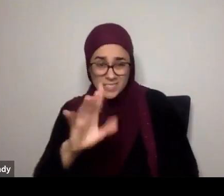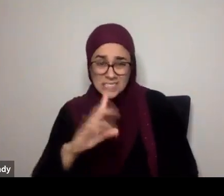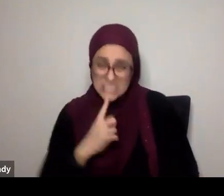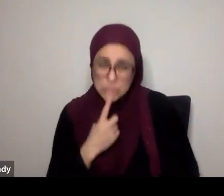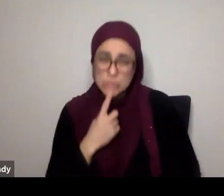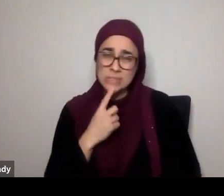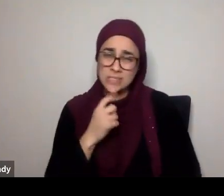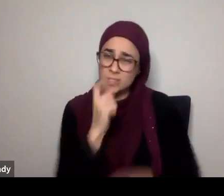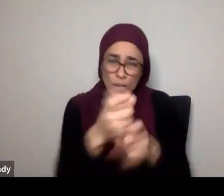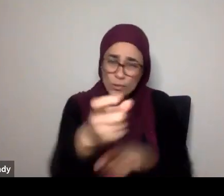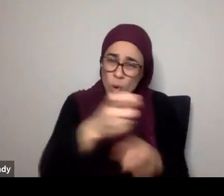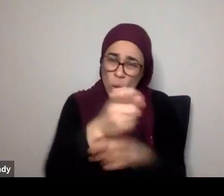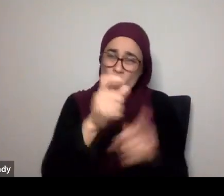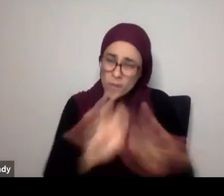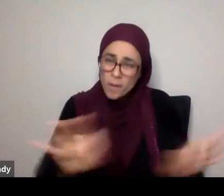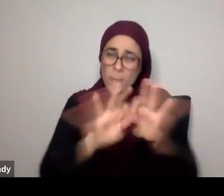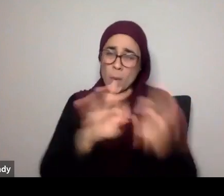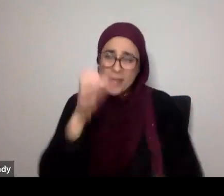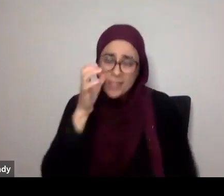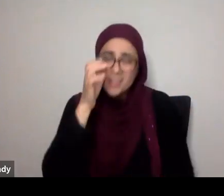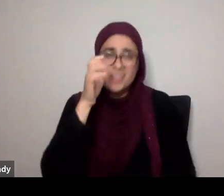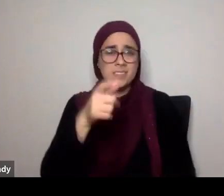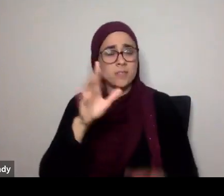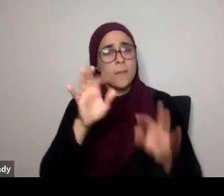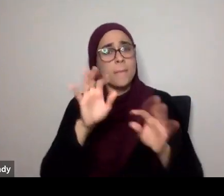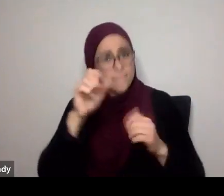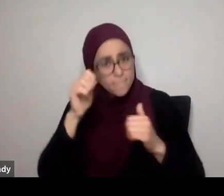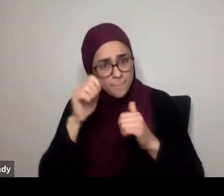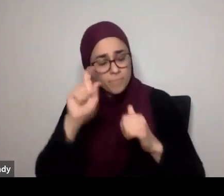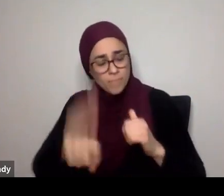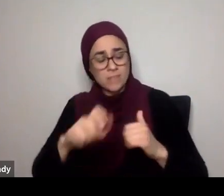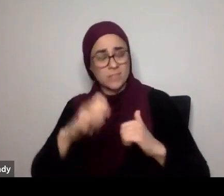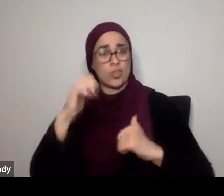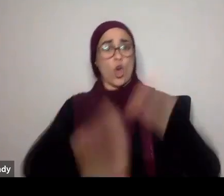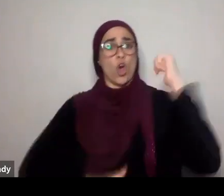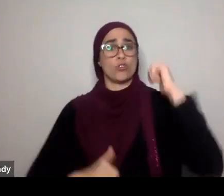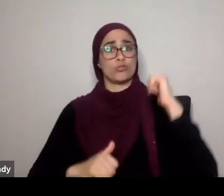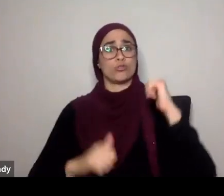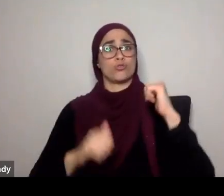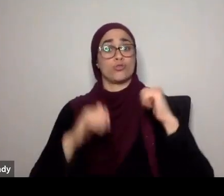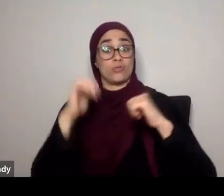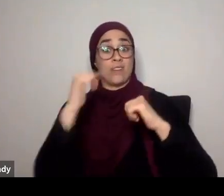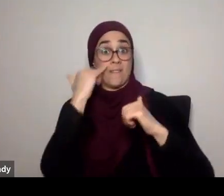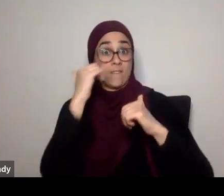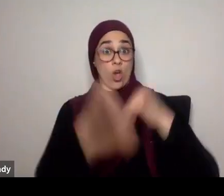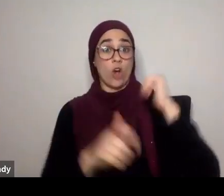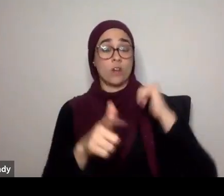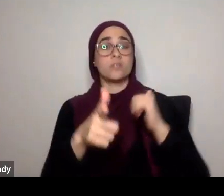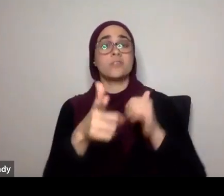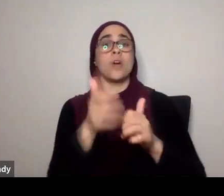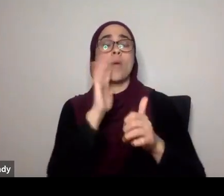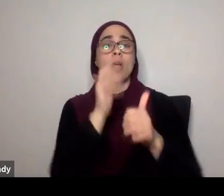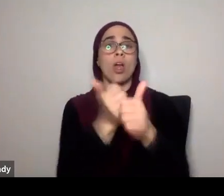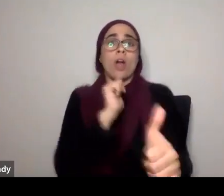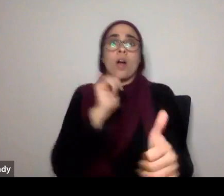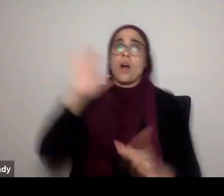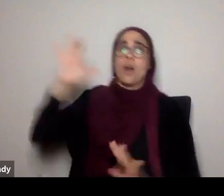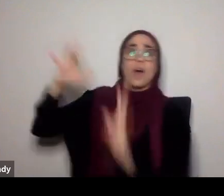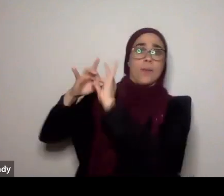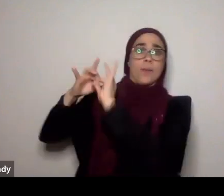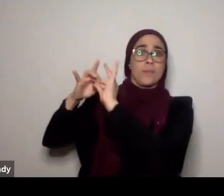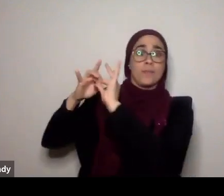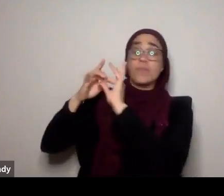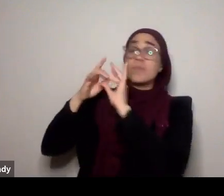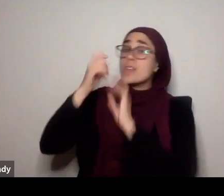deterrent, it has to be harsh, in order for it to be deterrent, to be a deterrent, but at the end of the day, Allah's mercy, overwhelms